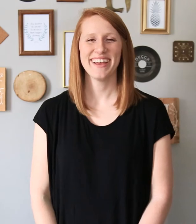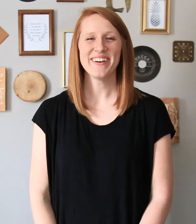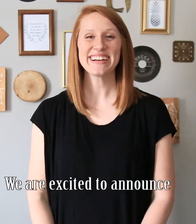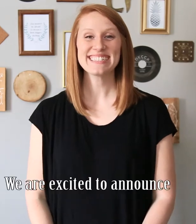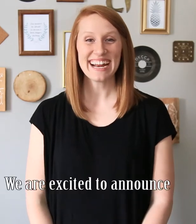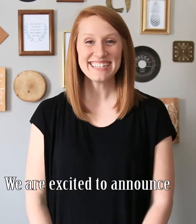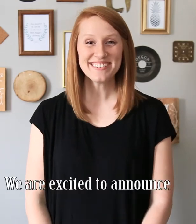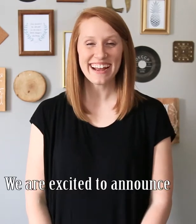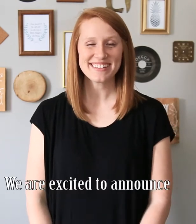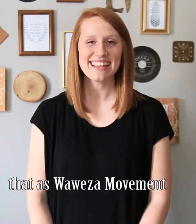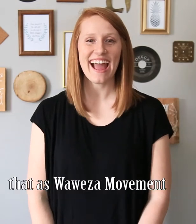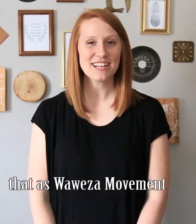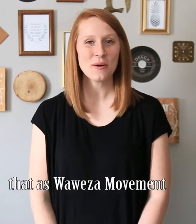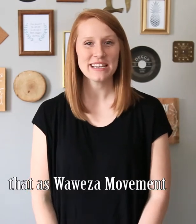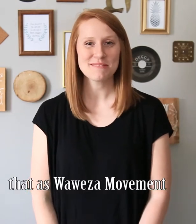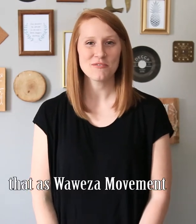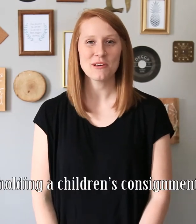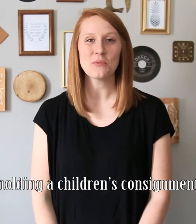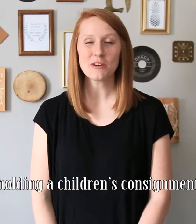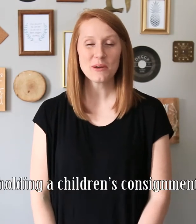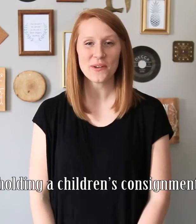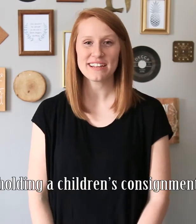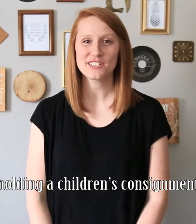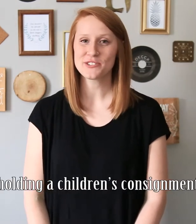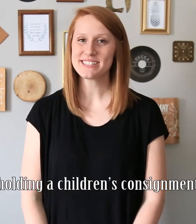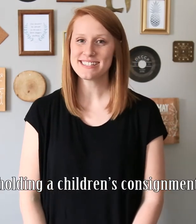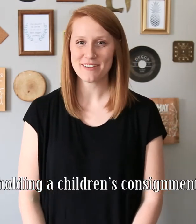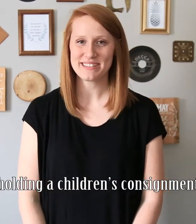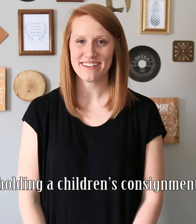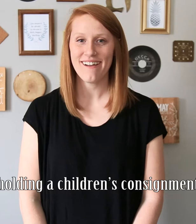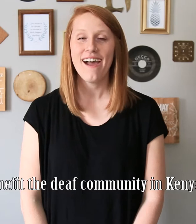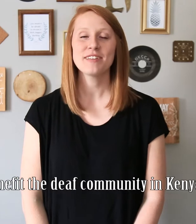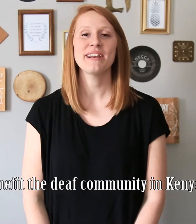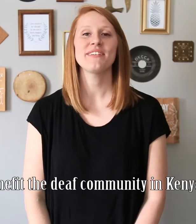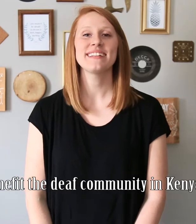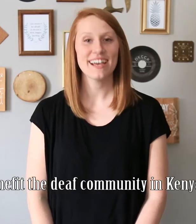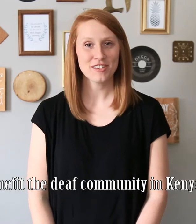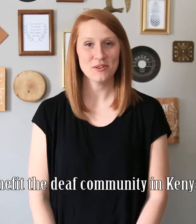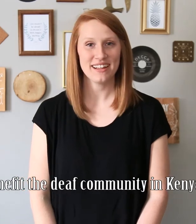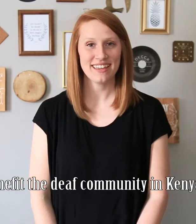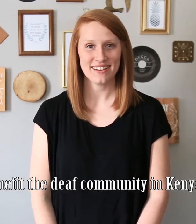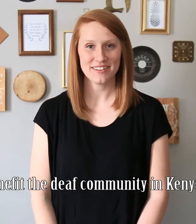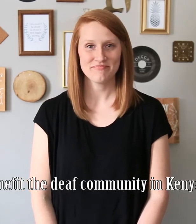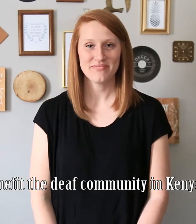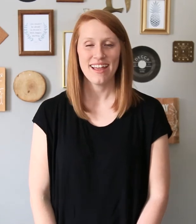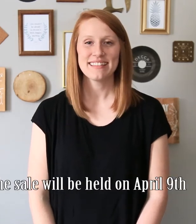We are excited to announce that As Well Weasley Movement, we will be holding a children's consignment sale to benefit the deaf community in Kenya. The